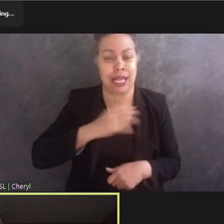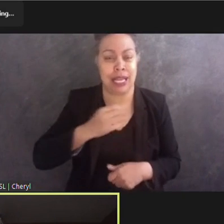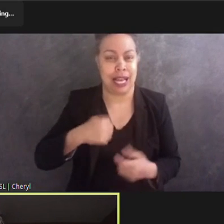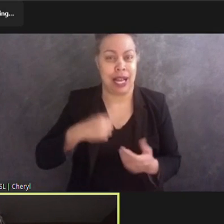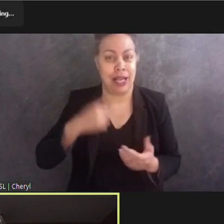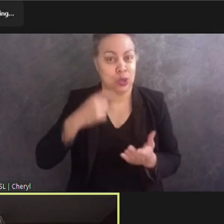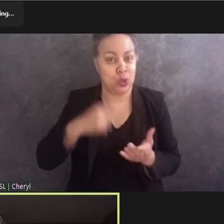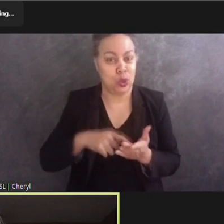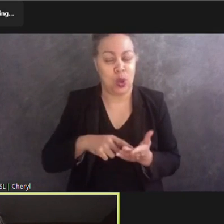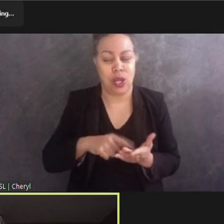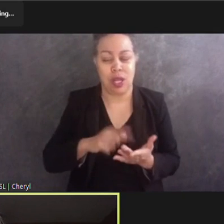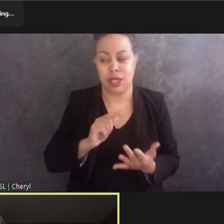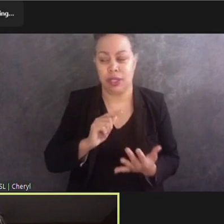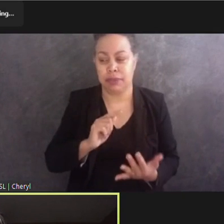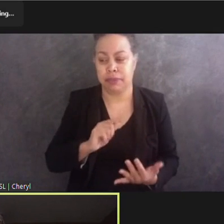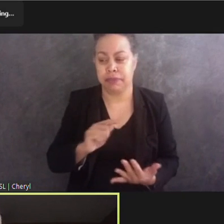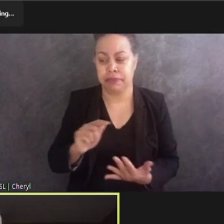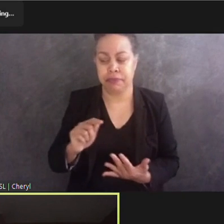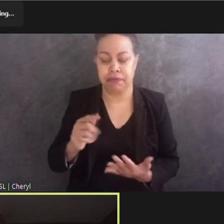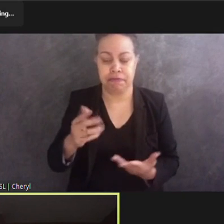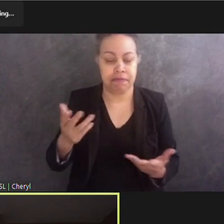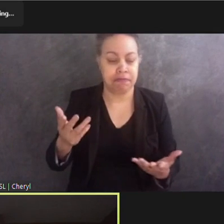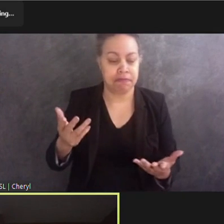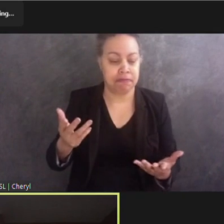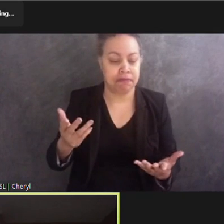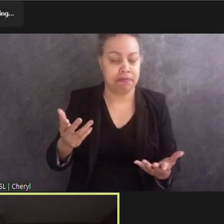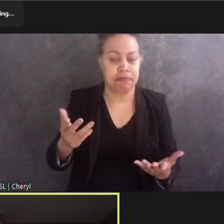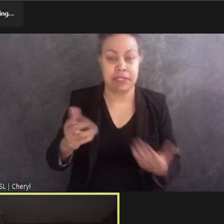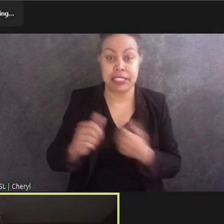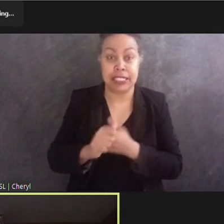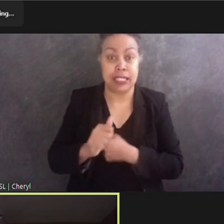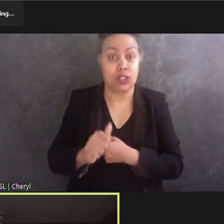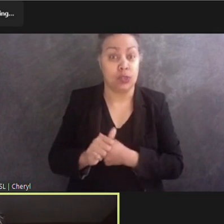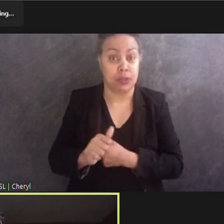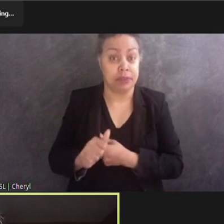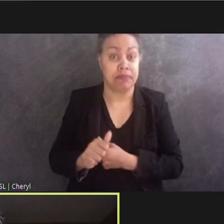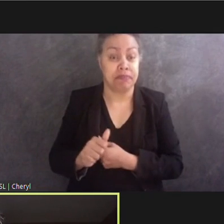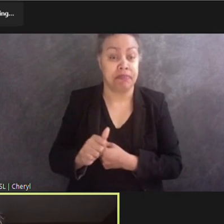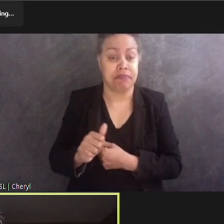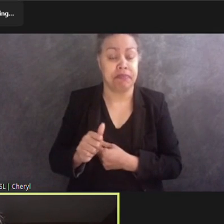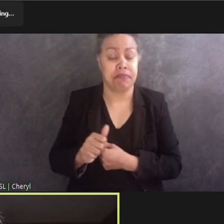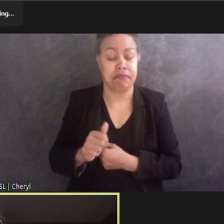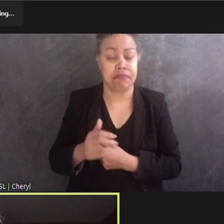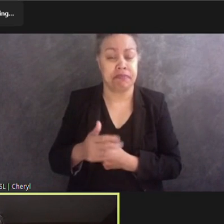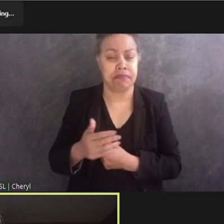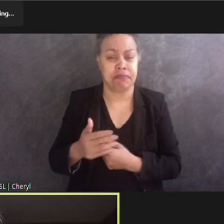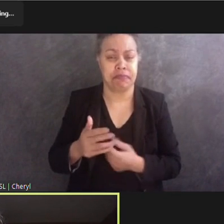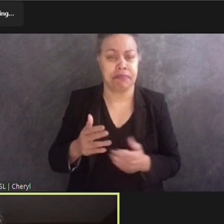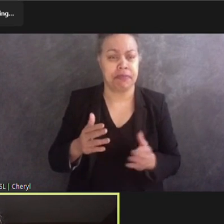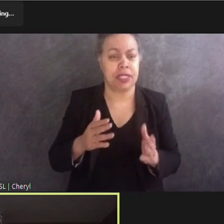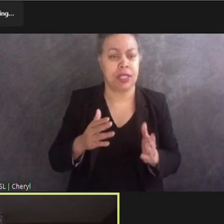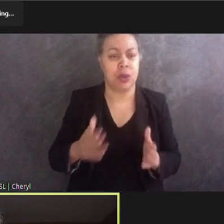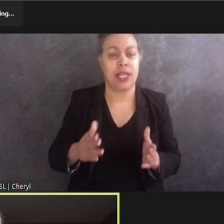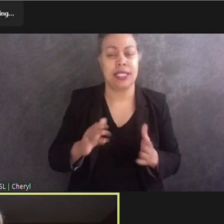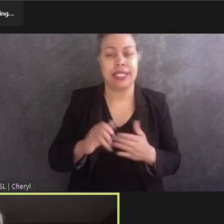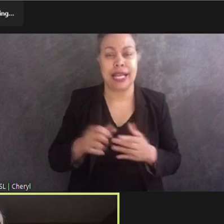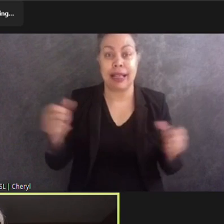dangerous ways that the stanchions were,